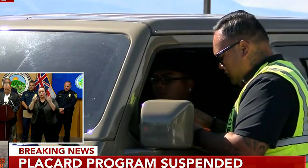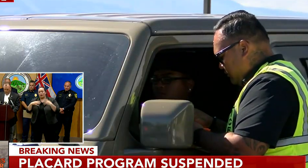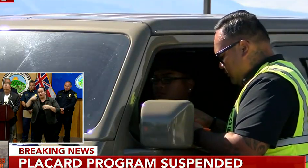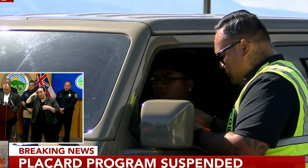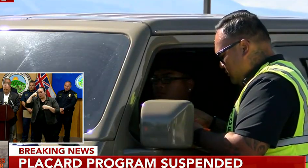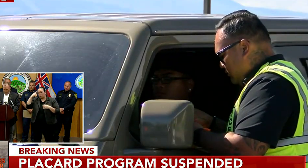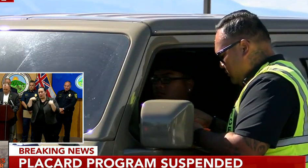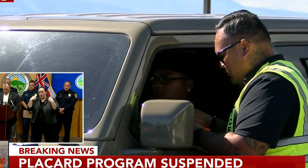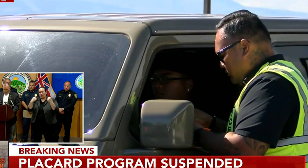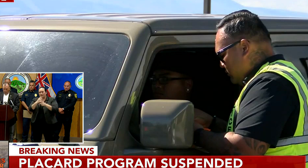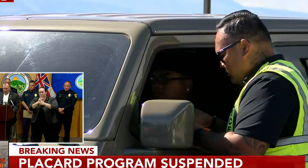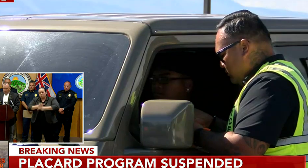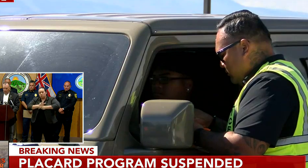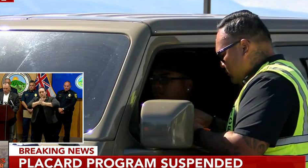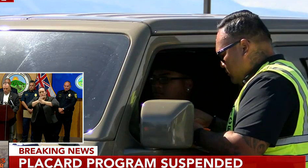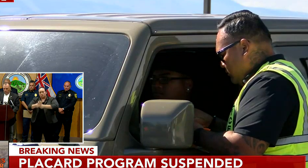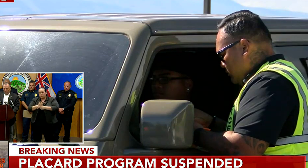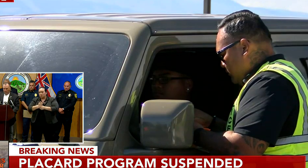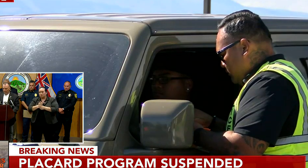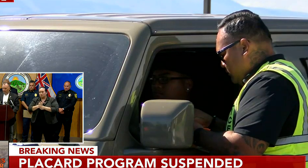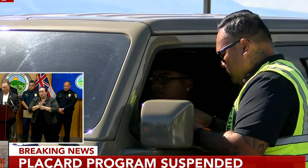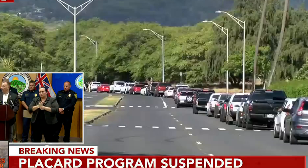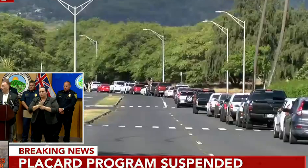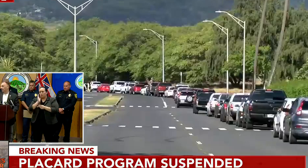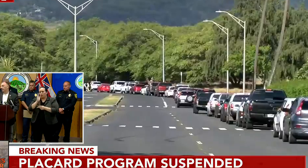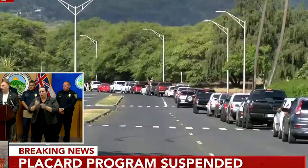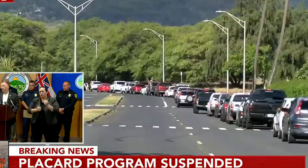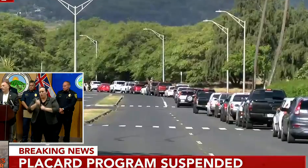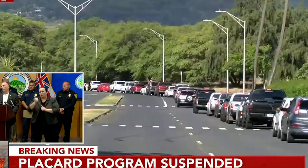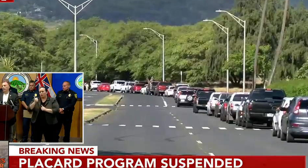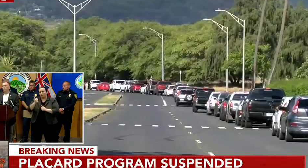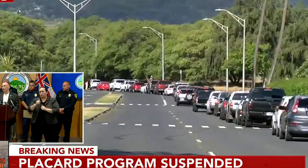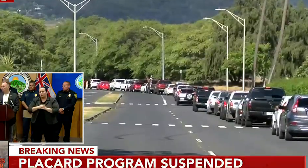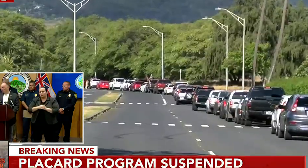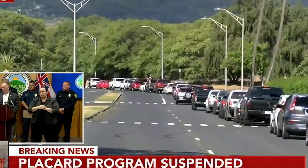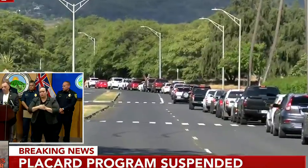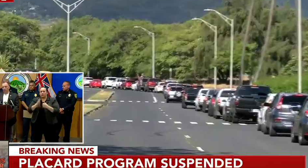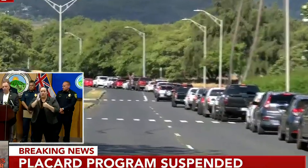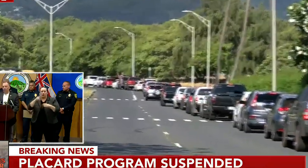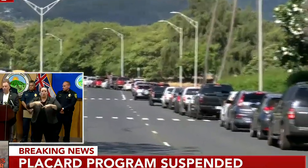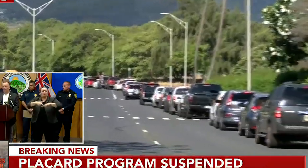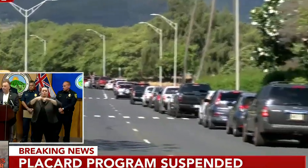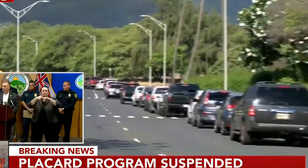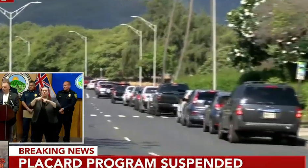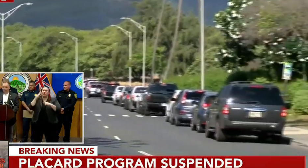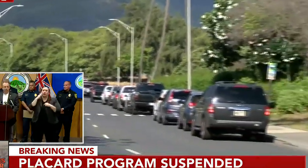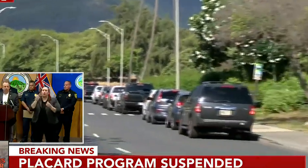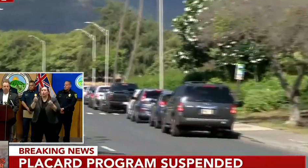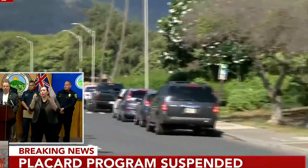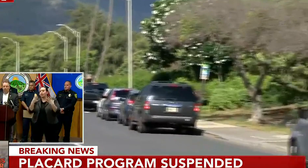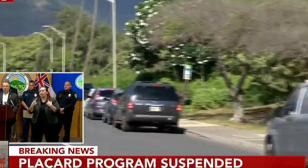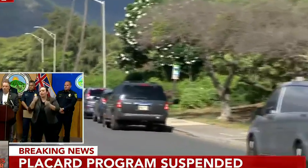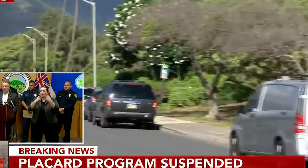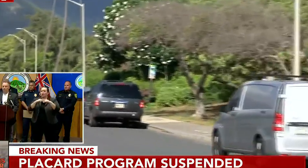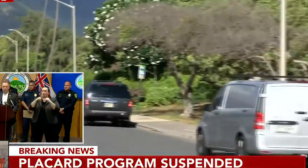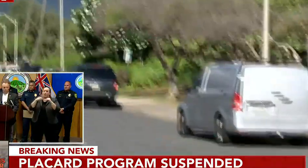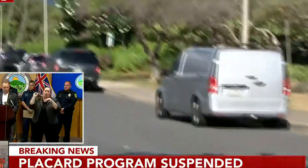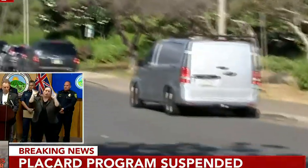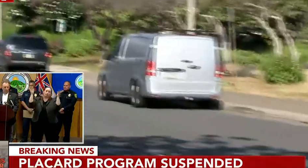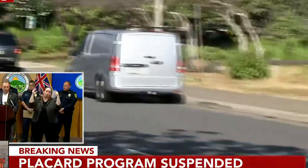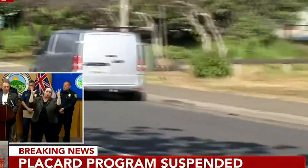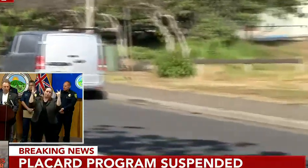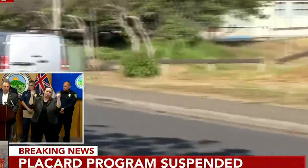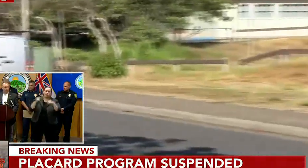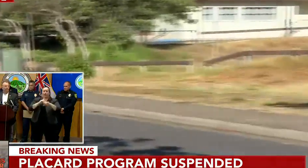most. What I think I'll do is I'll basically pause there. I know you have a lot of questions about things like sirens and the